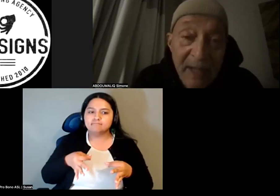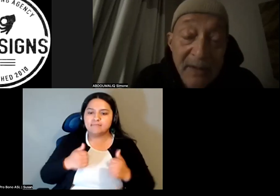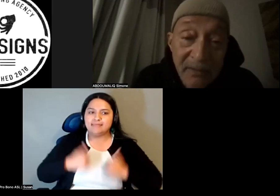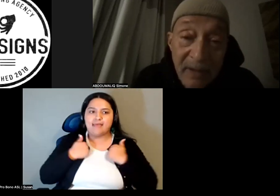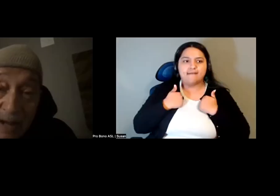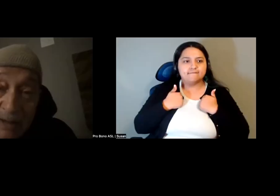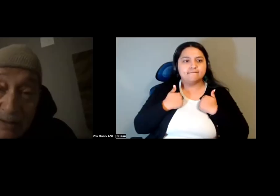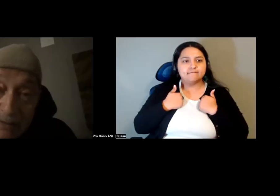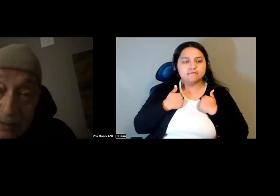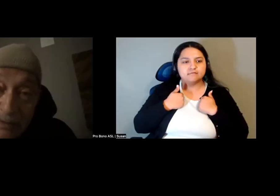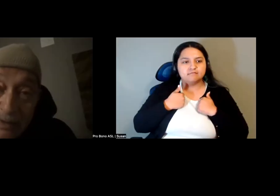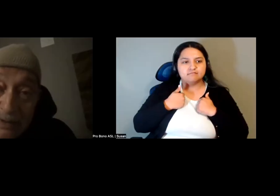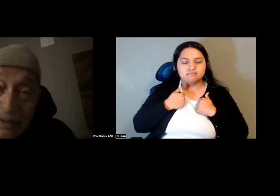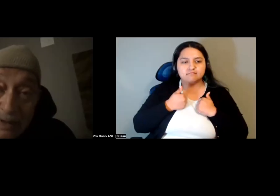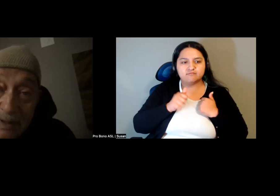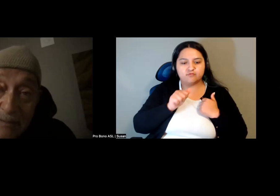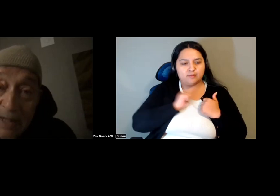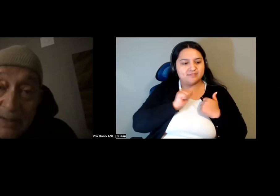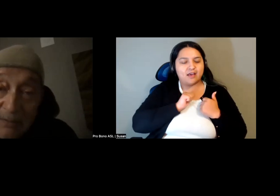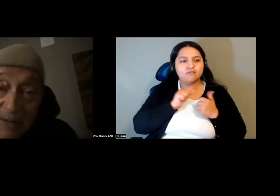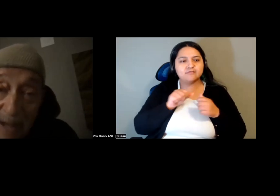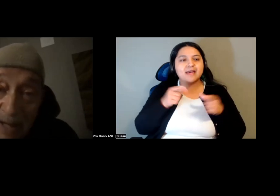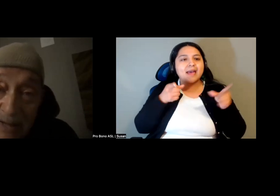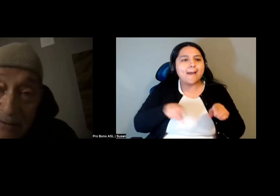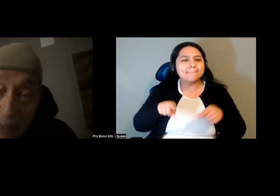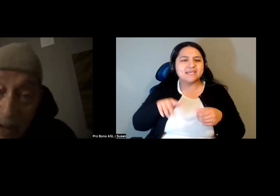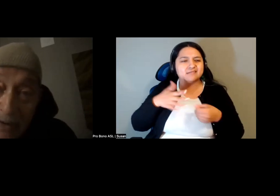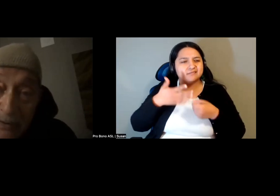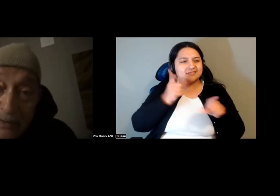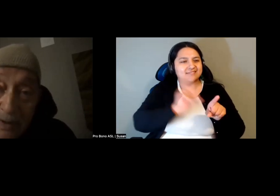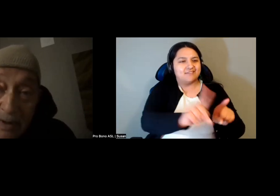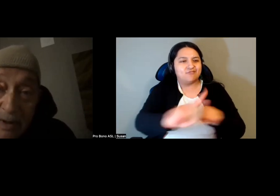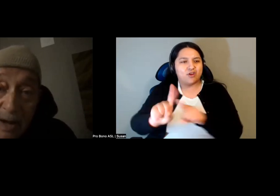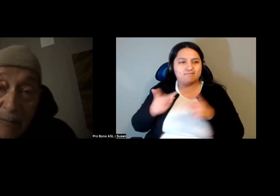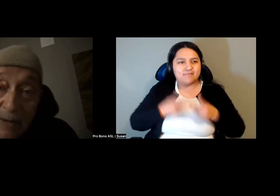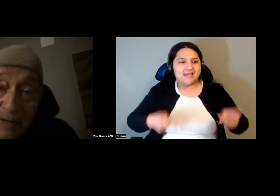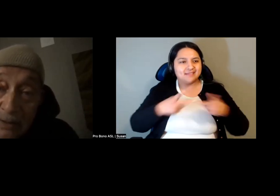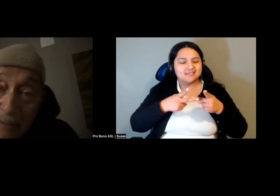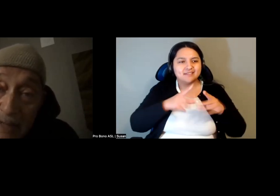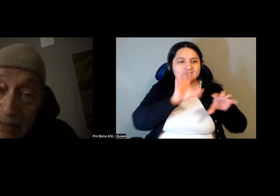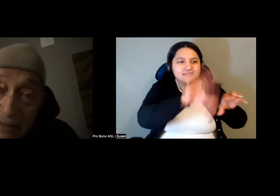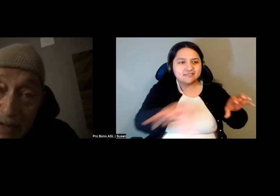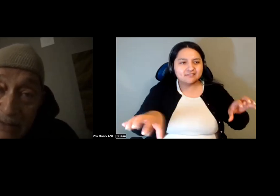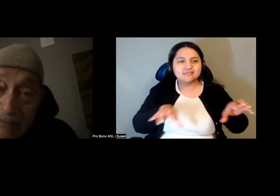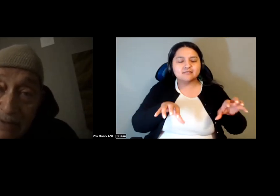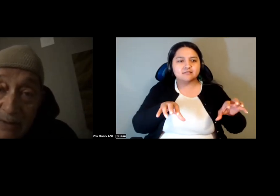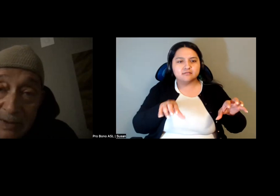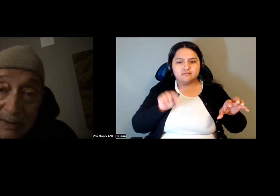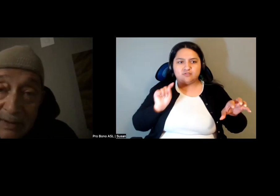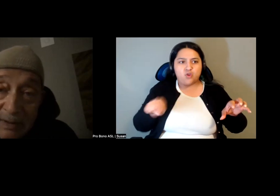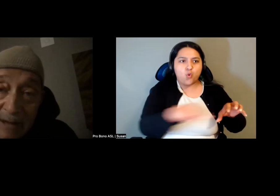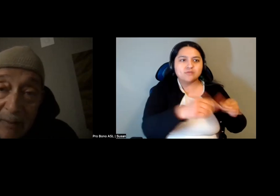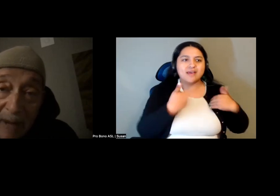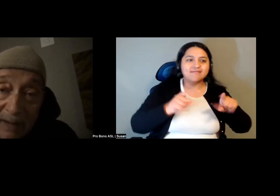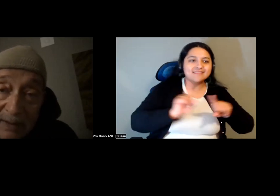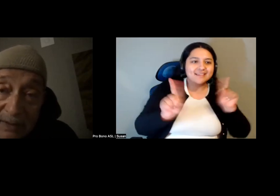many different kinds of territories, many different kinds of wares, operating under many different kinds of logics